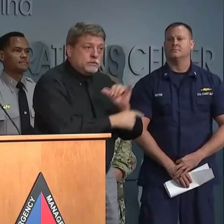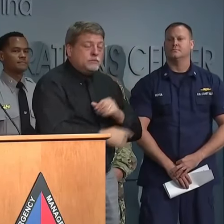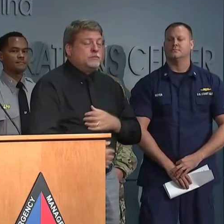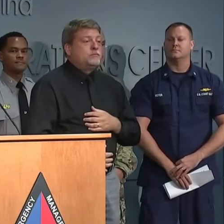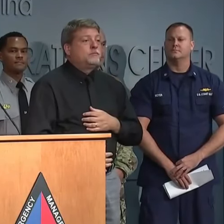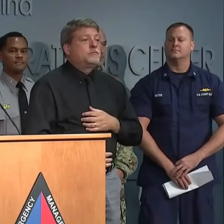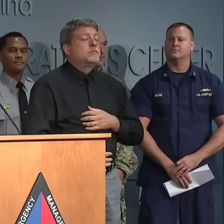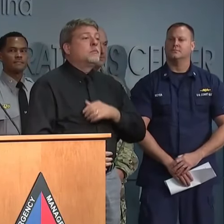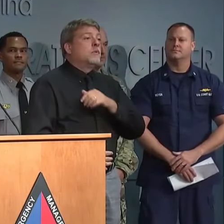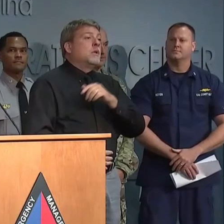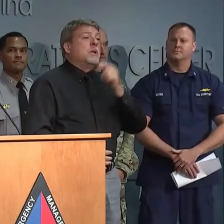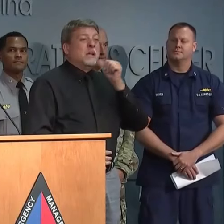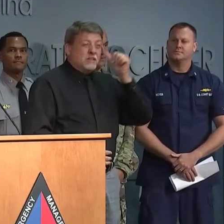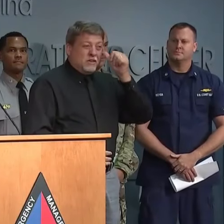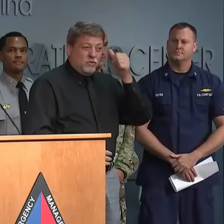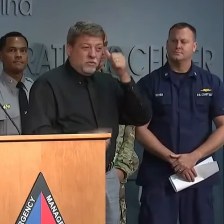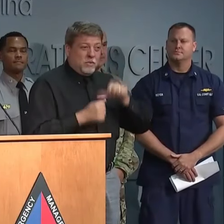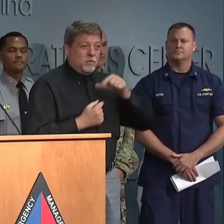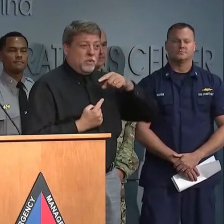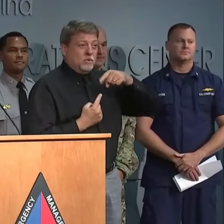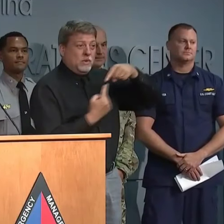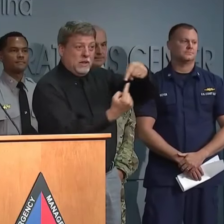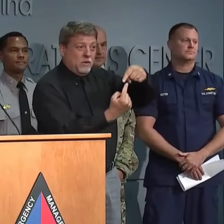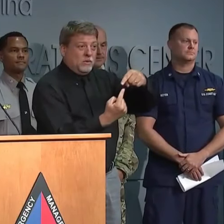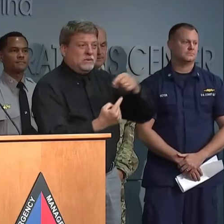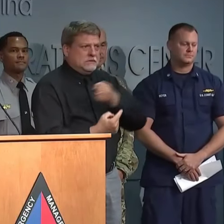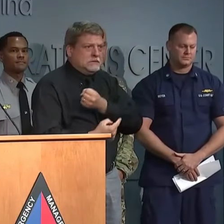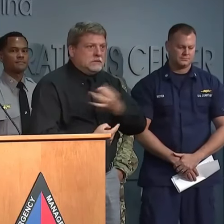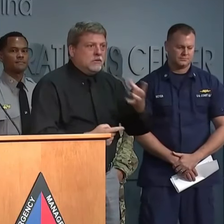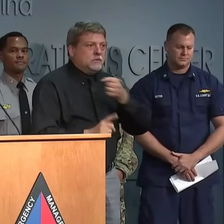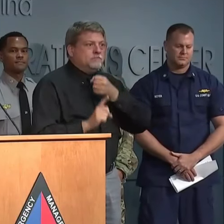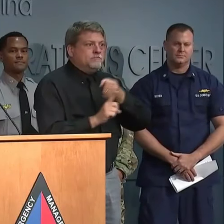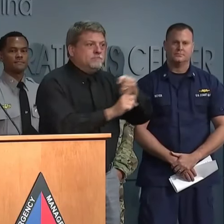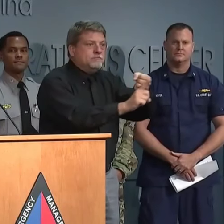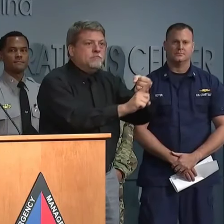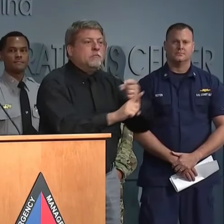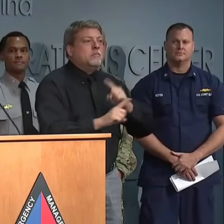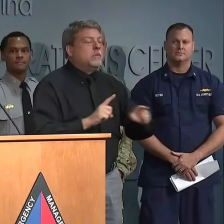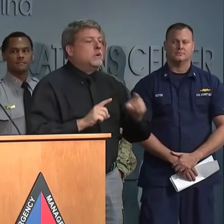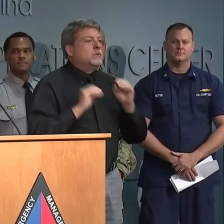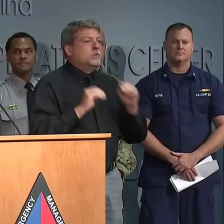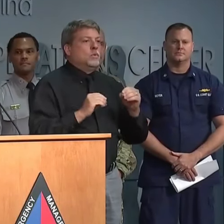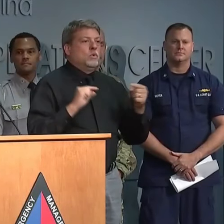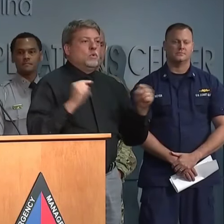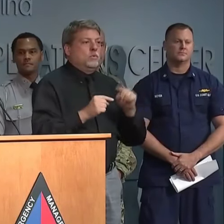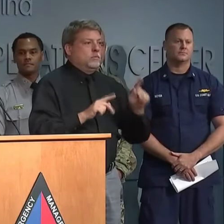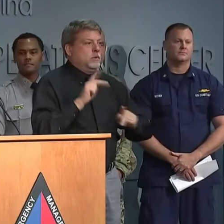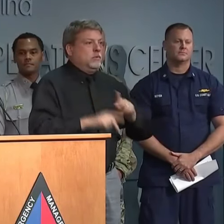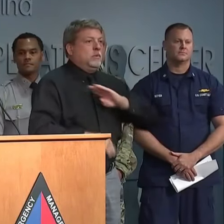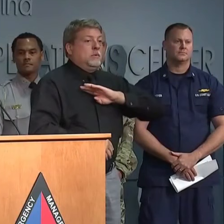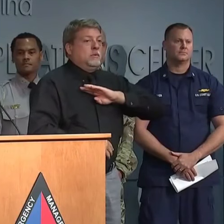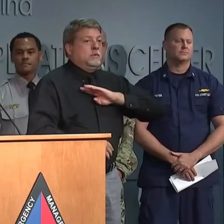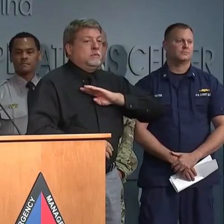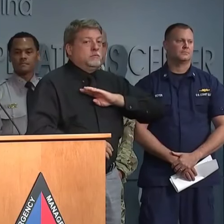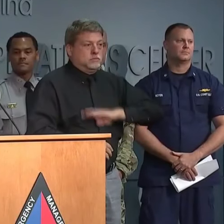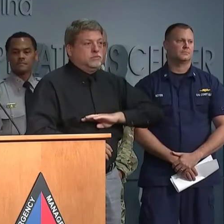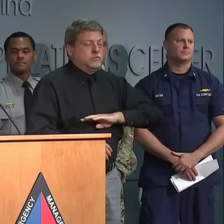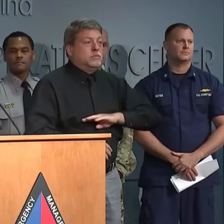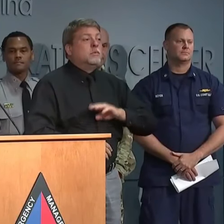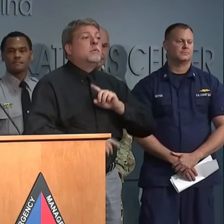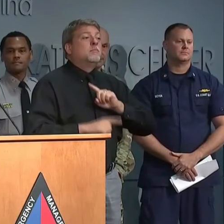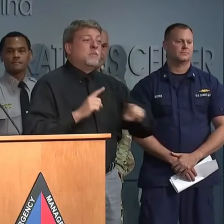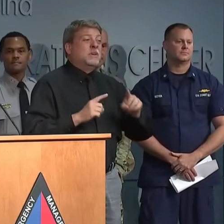reports of serious injuries because of them. There was significant damage however. Since the risk